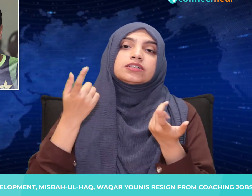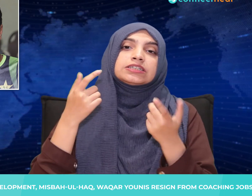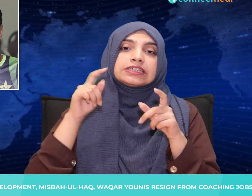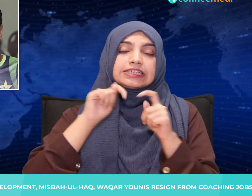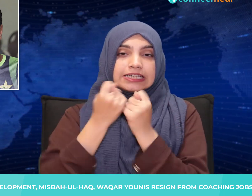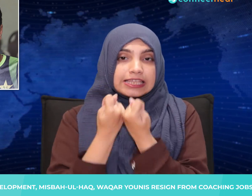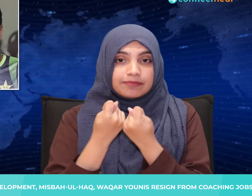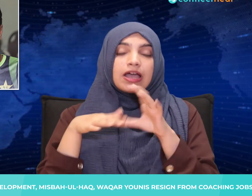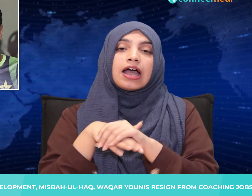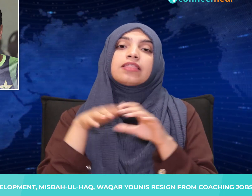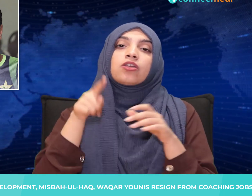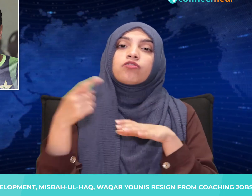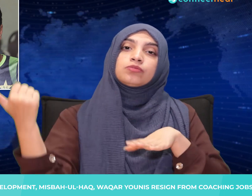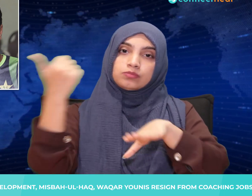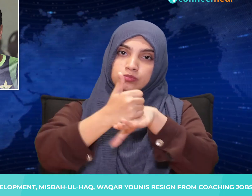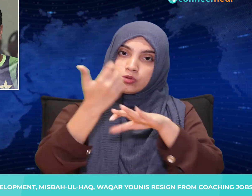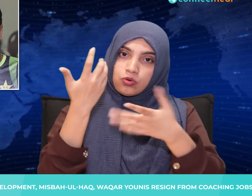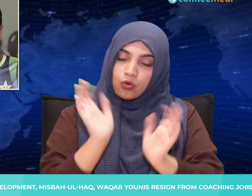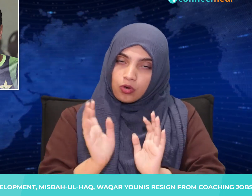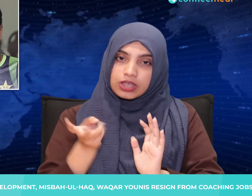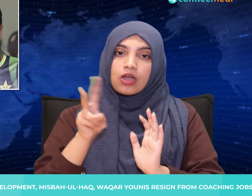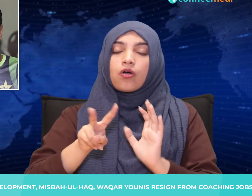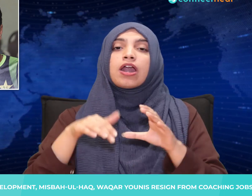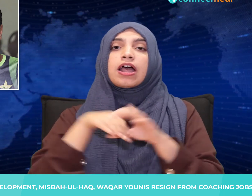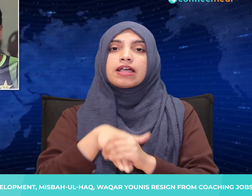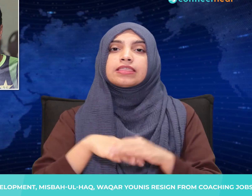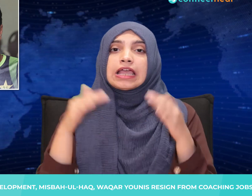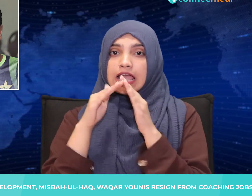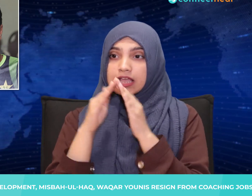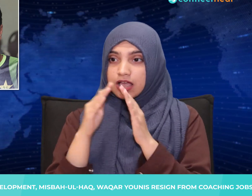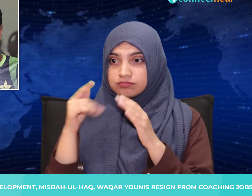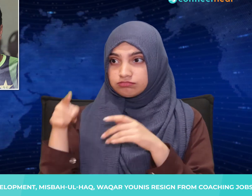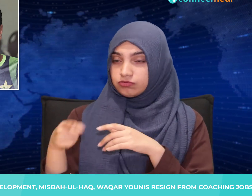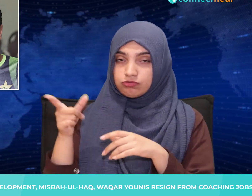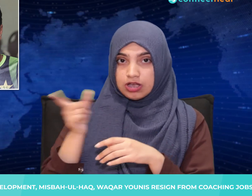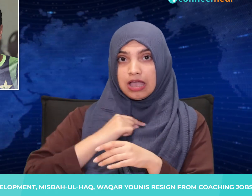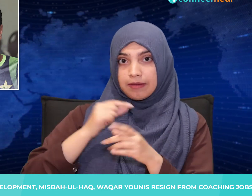as well as the upcoming home series against New Zealand and England.